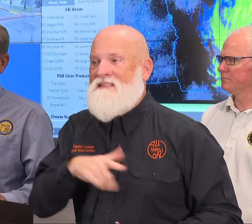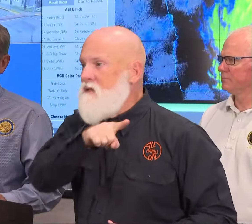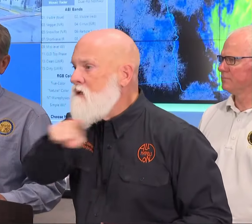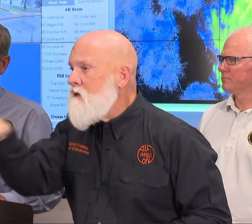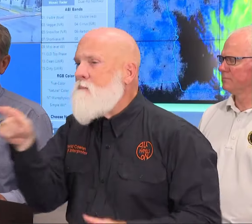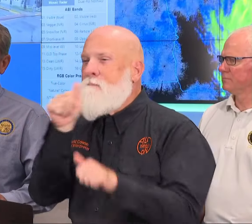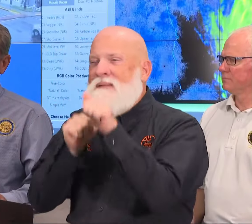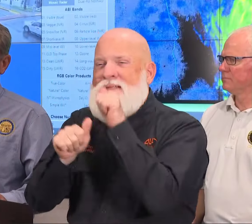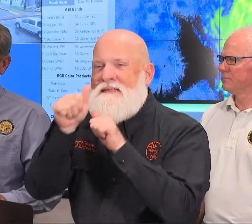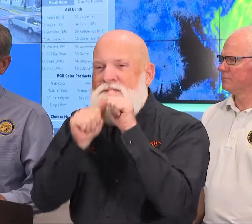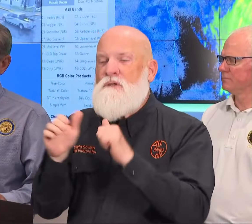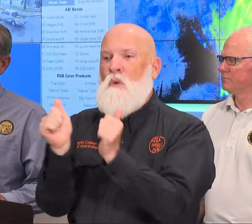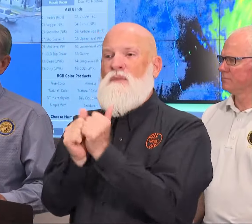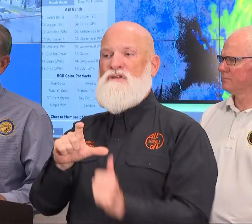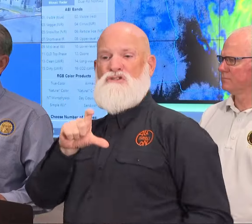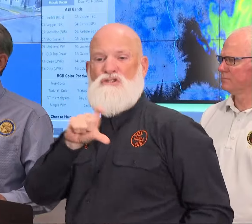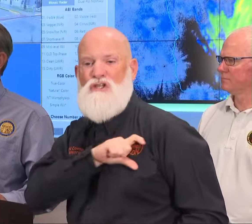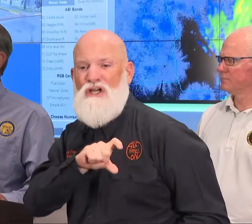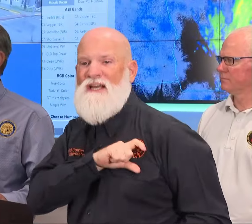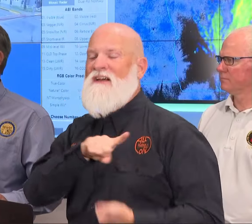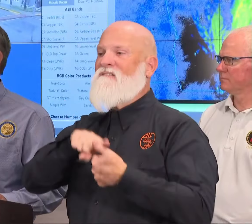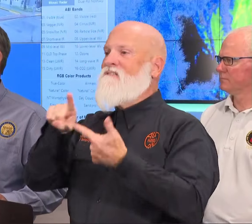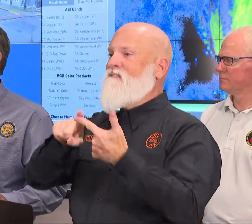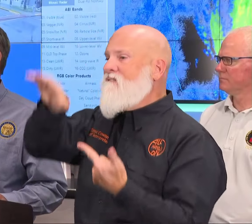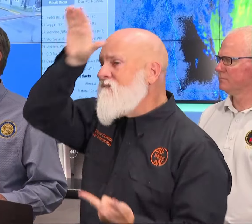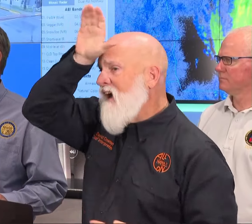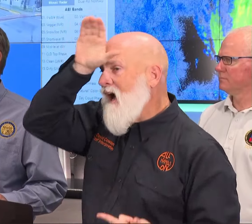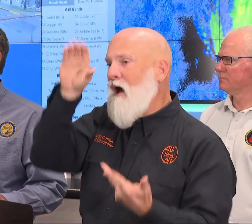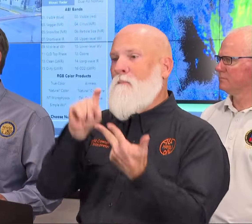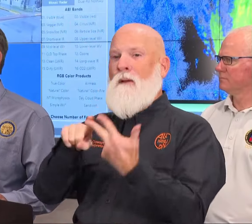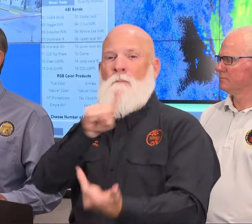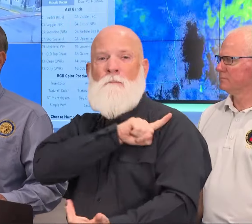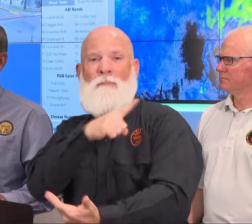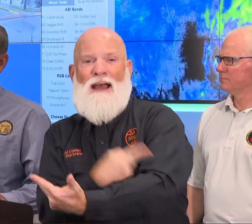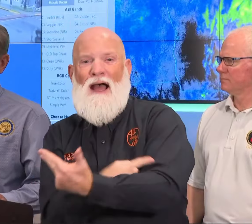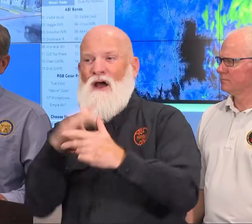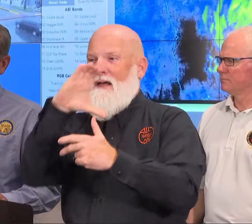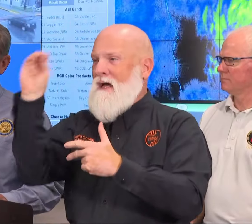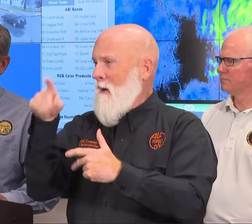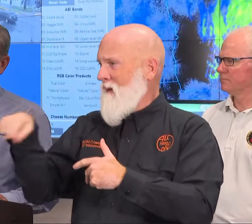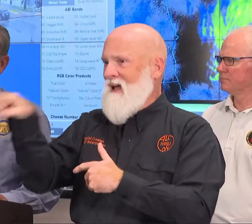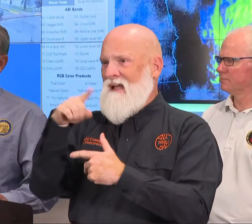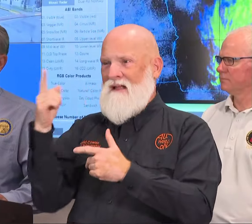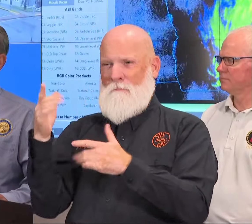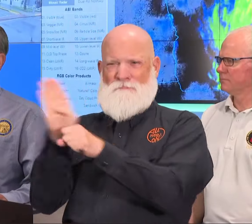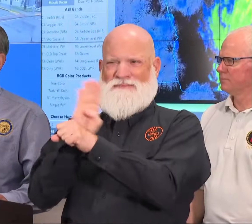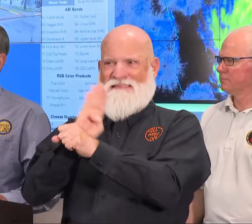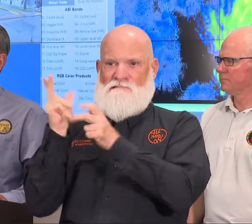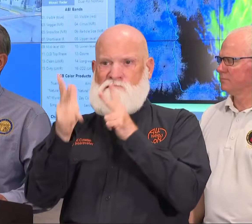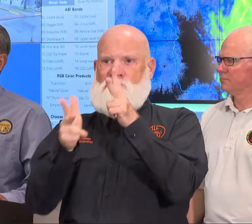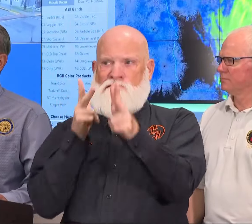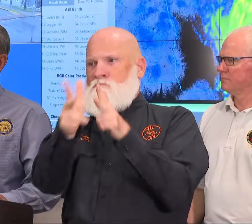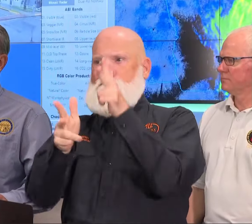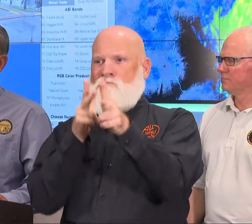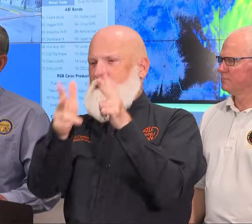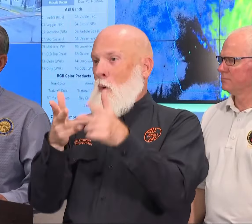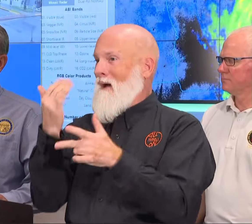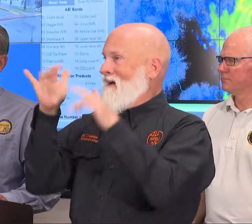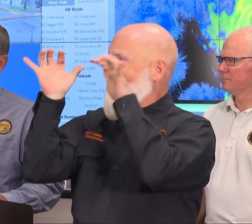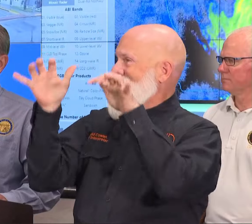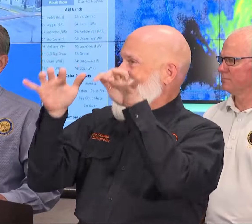last storm we lost some hard working Georgians from the Department of Transportation. They're responding to